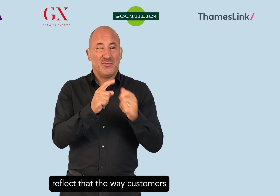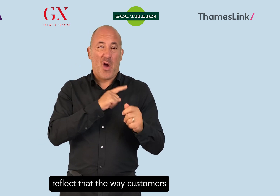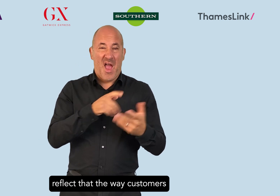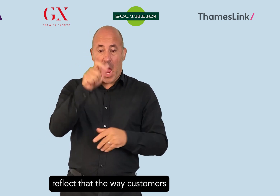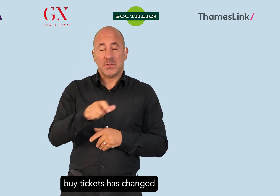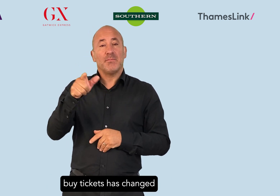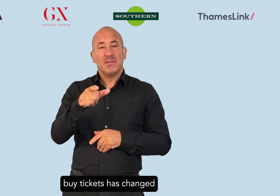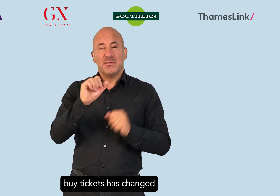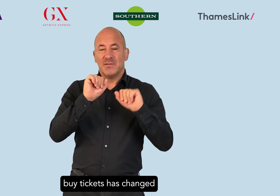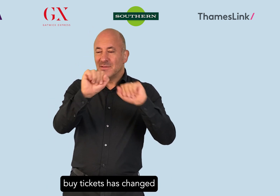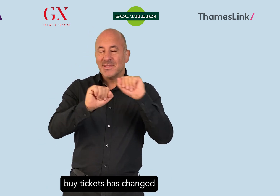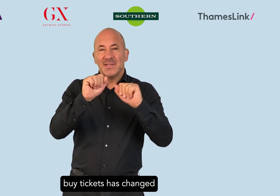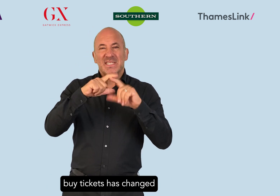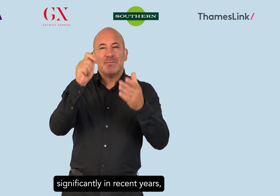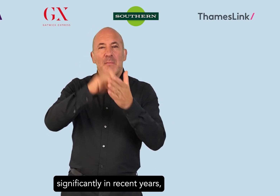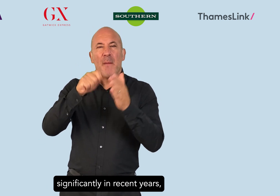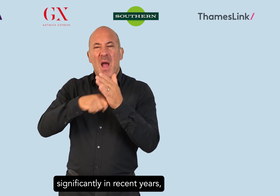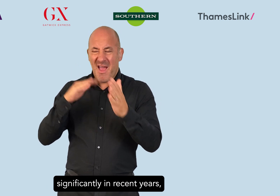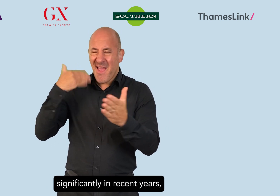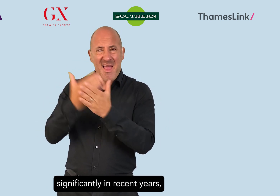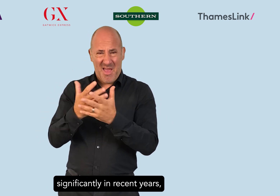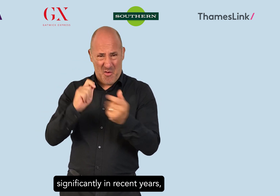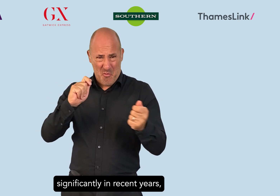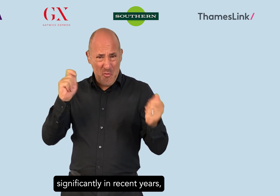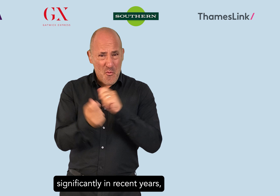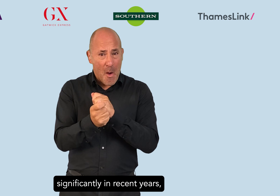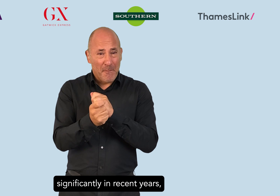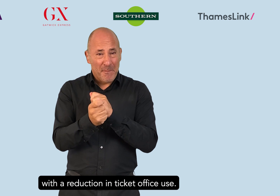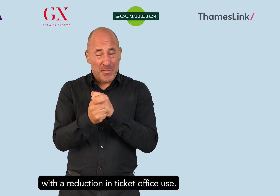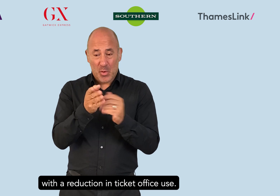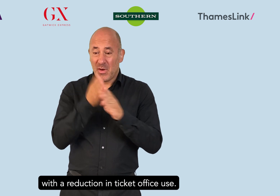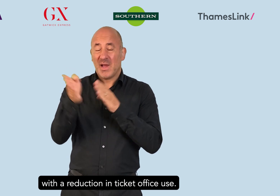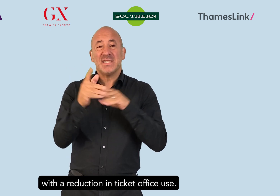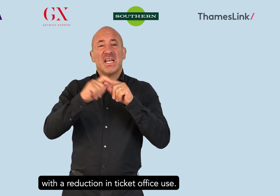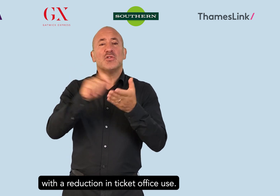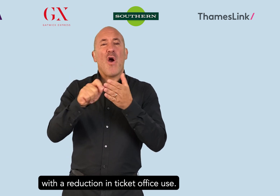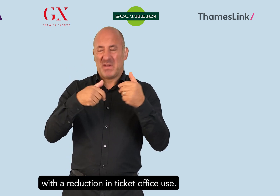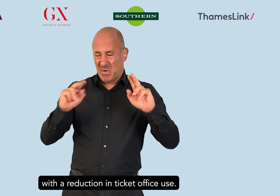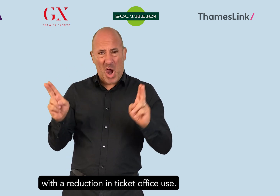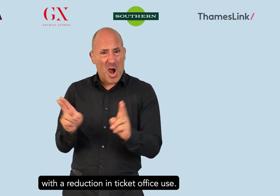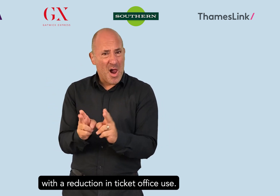customers buy tickets has changed significantly in recent years, with a reduction in ticket office use.